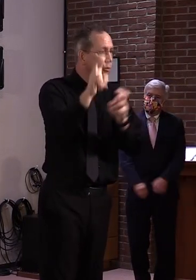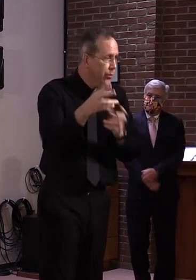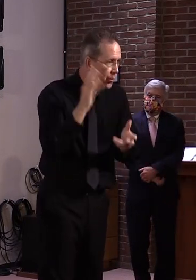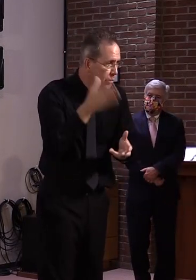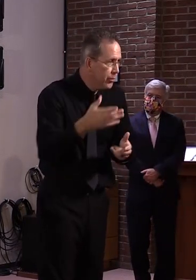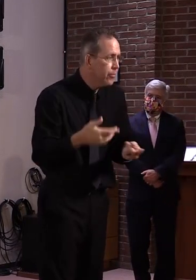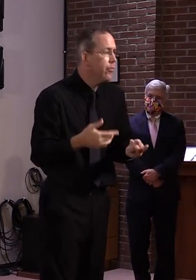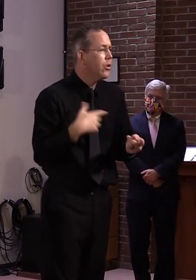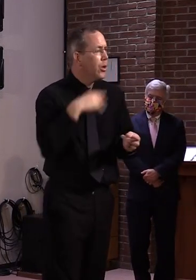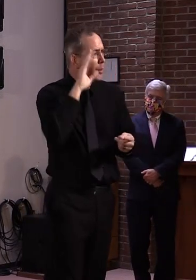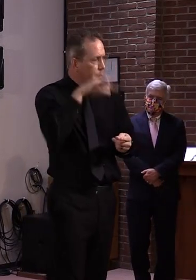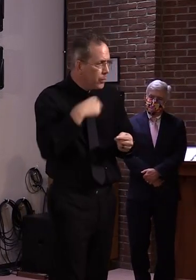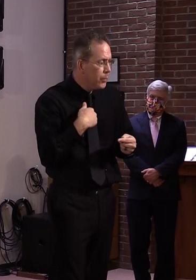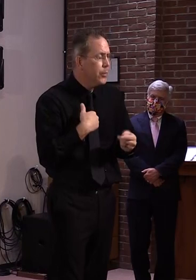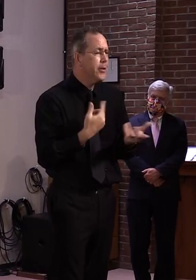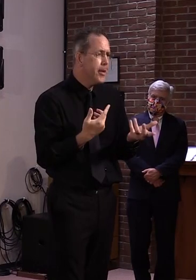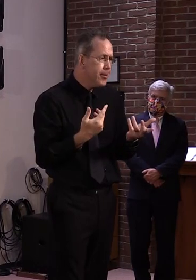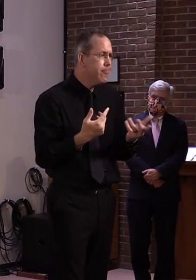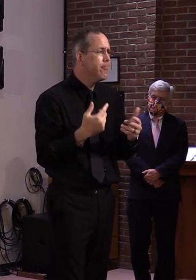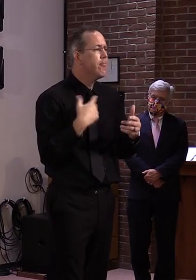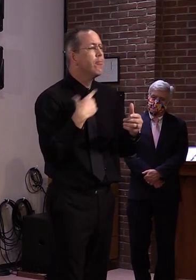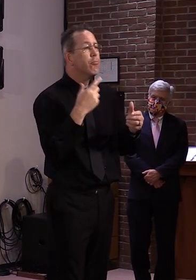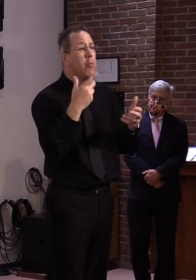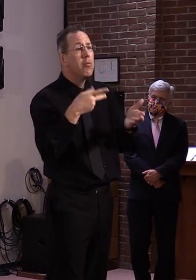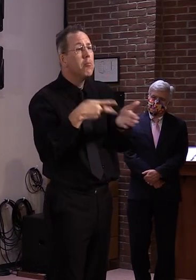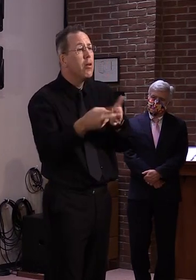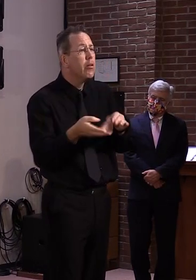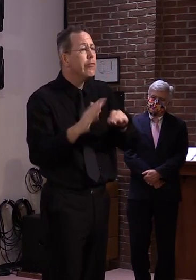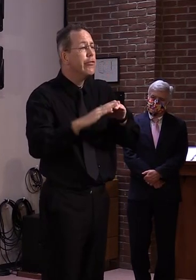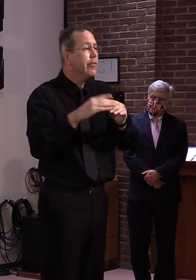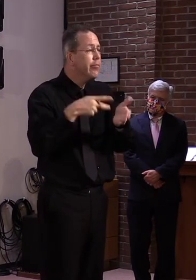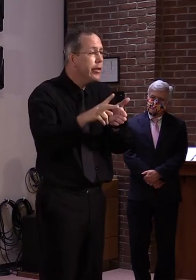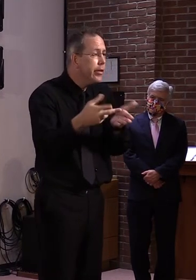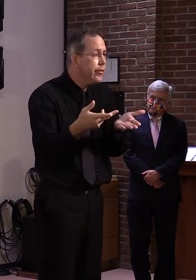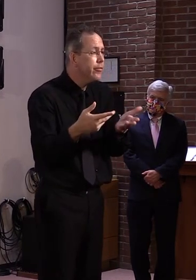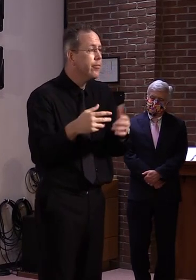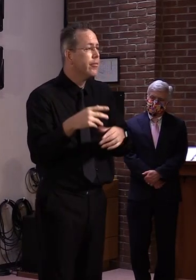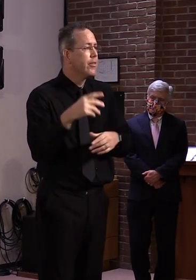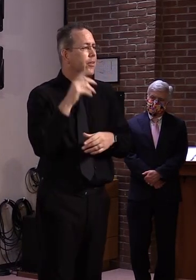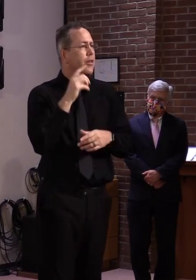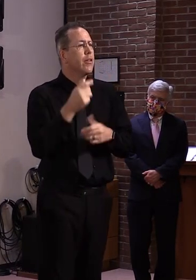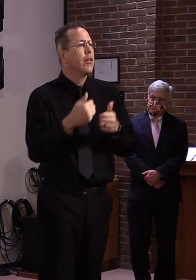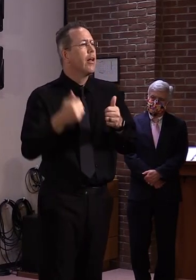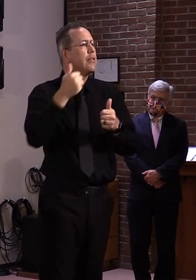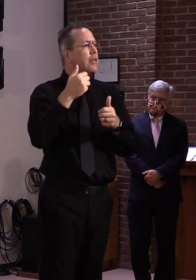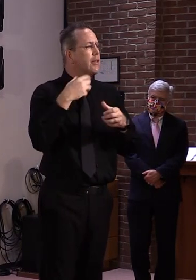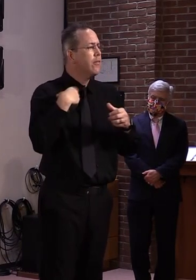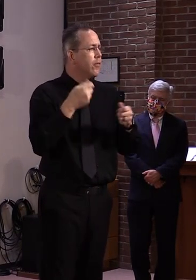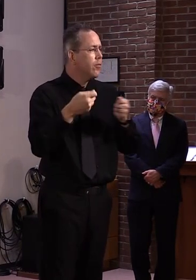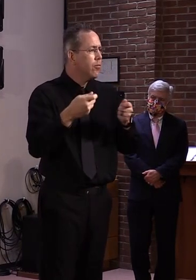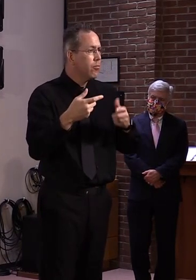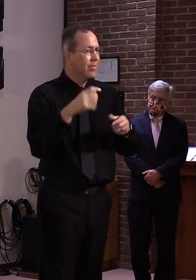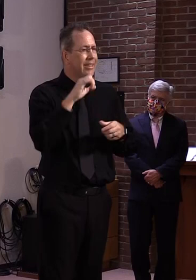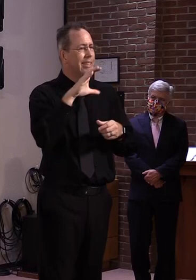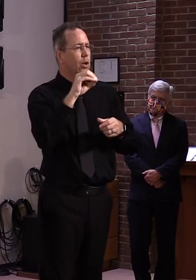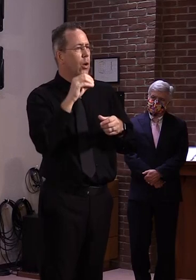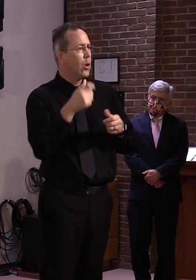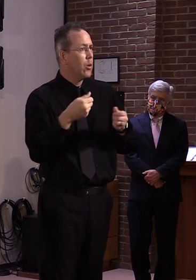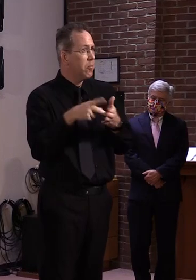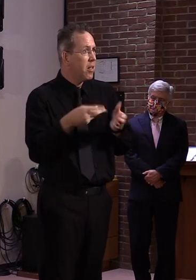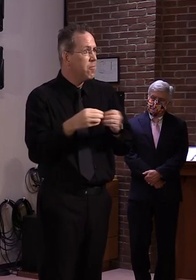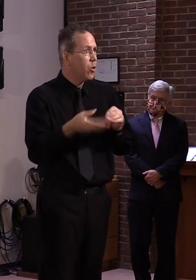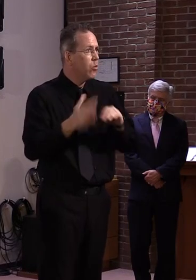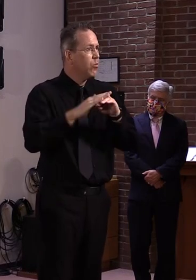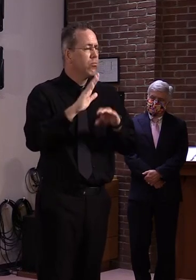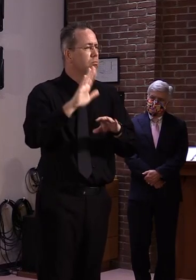froze any any raises and the executive branch so that to give Vermont is a break. And it just wouldn't be